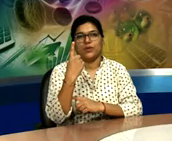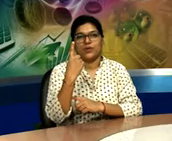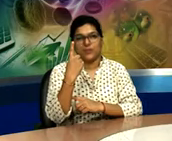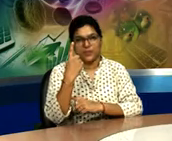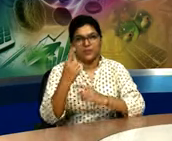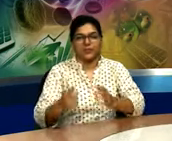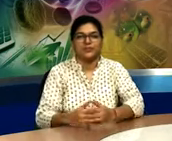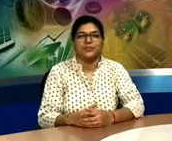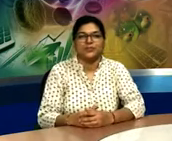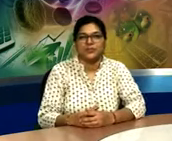is part 1.